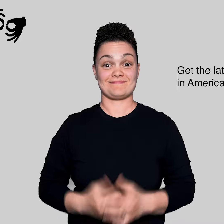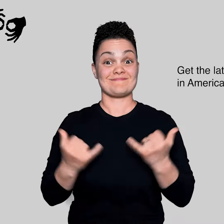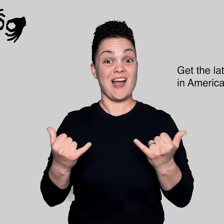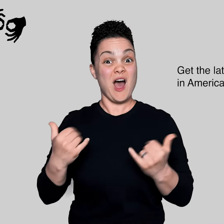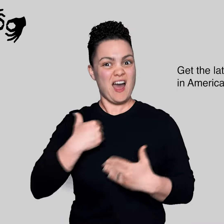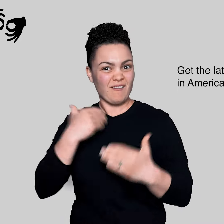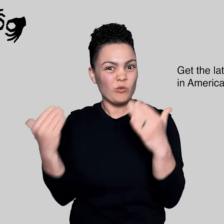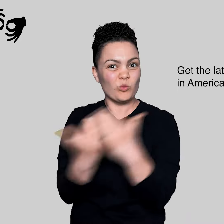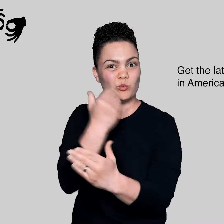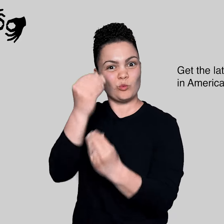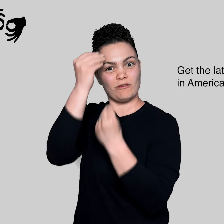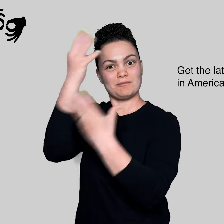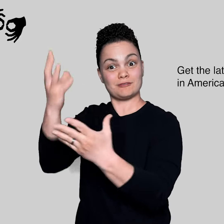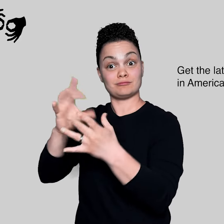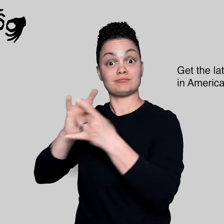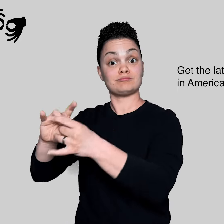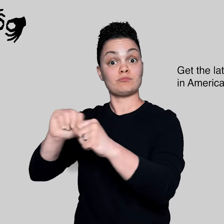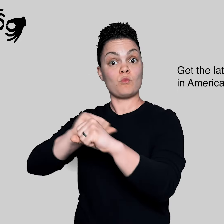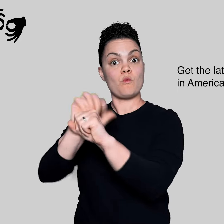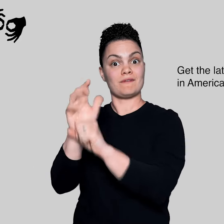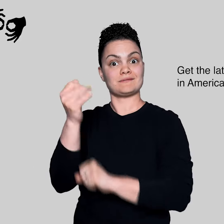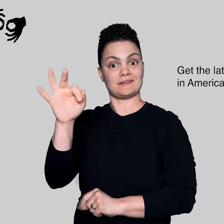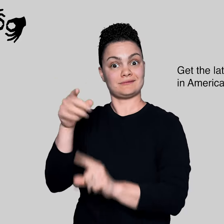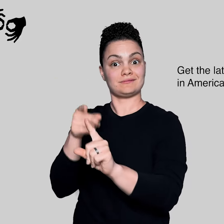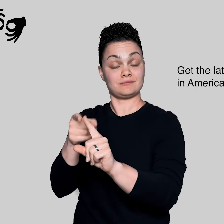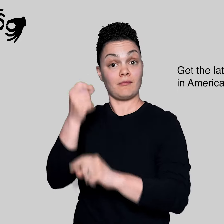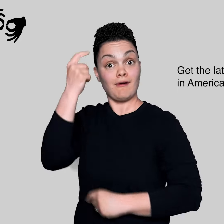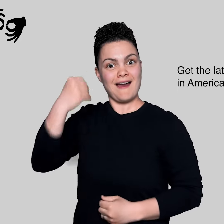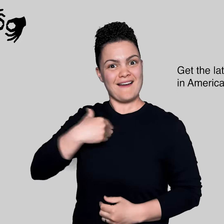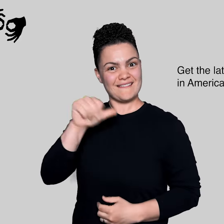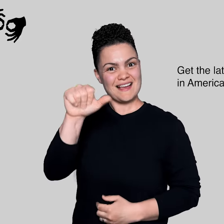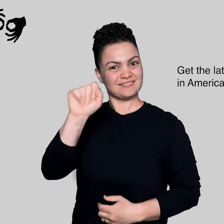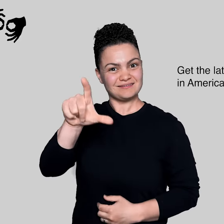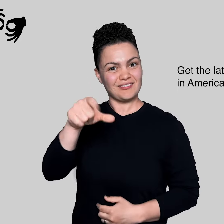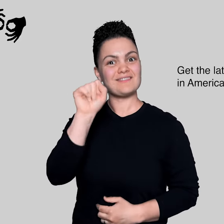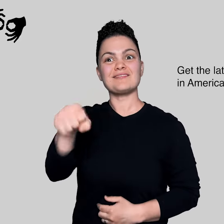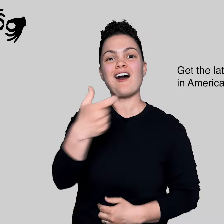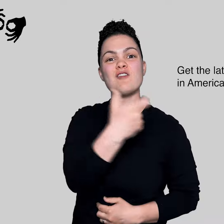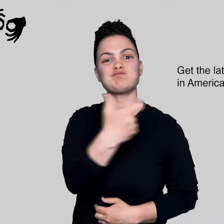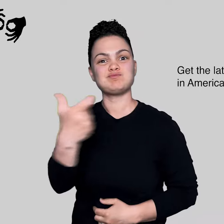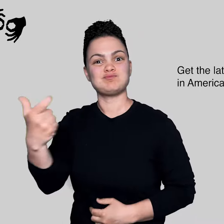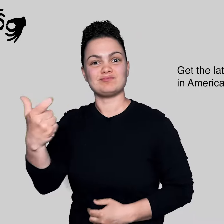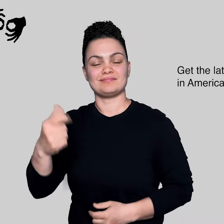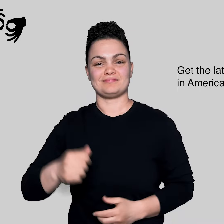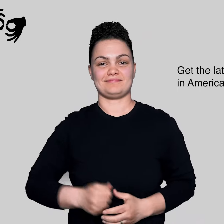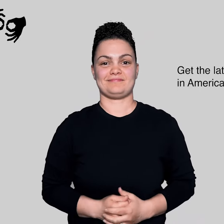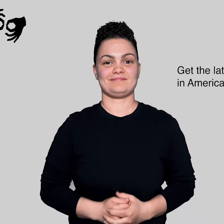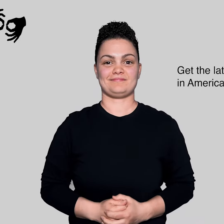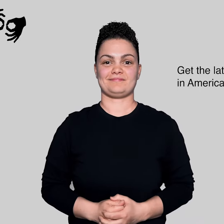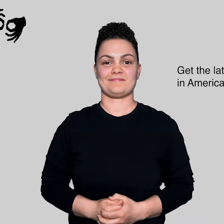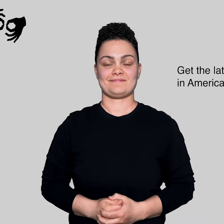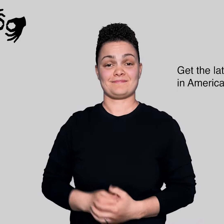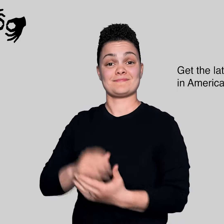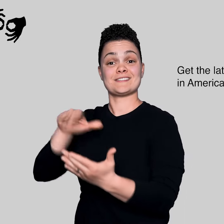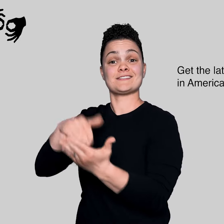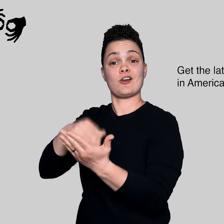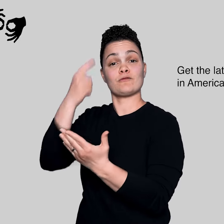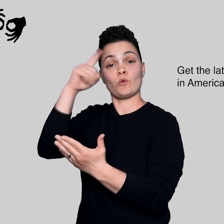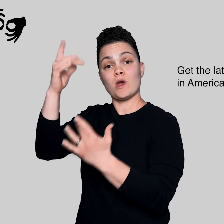Now you can get the latest COVID-19 information in American Sign Language. The Centers for